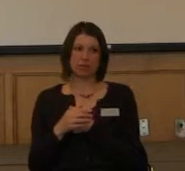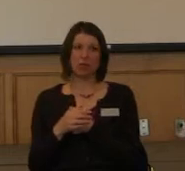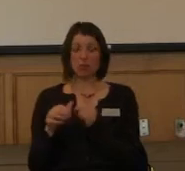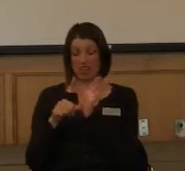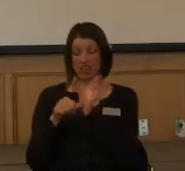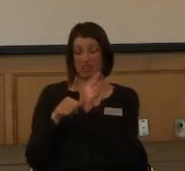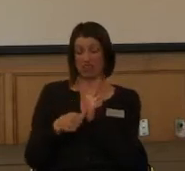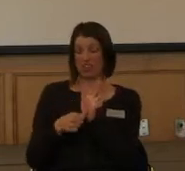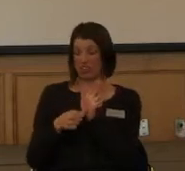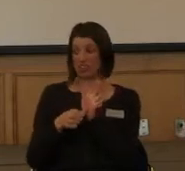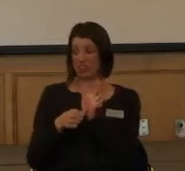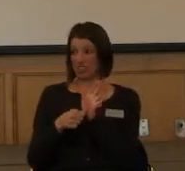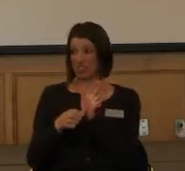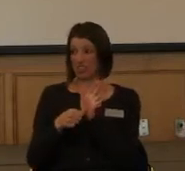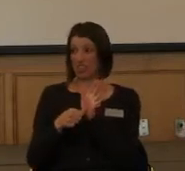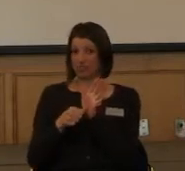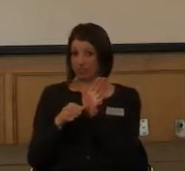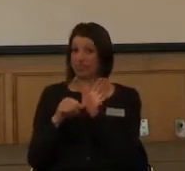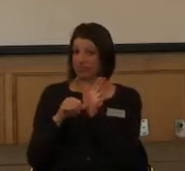that on the website as well.